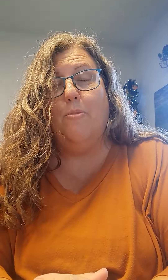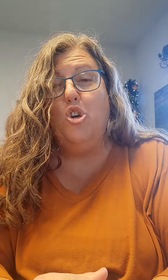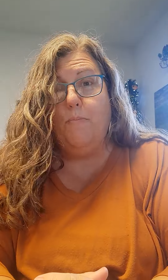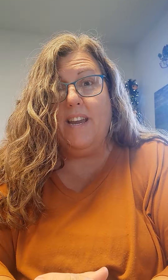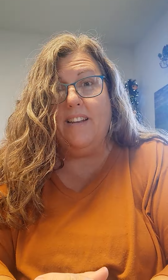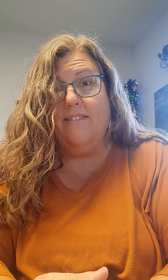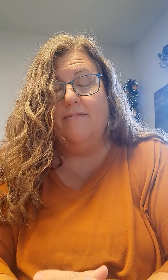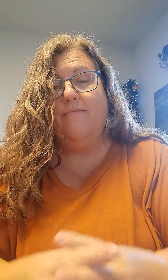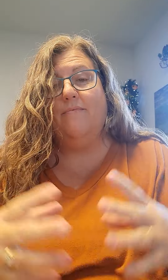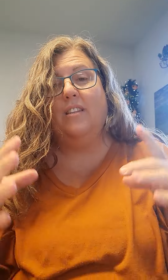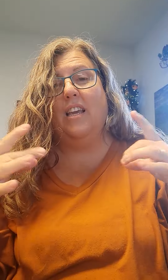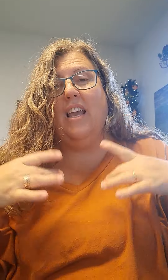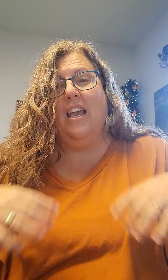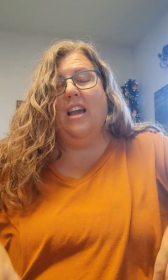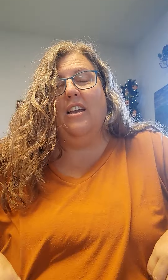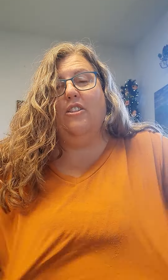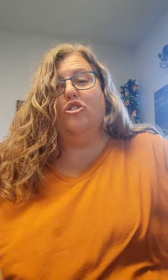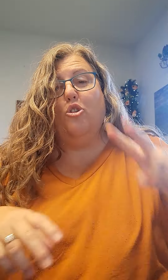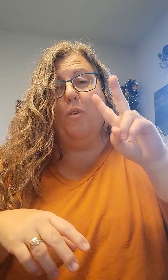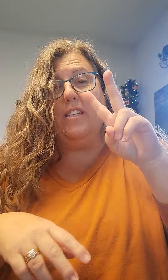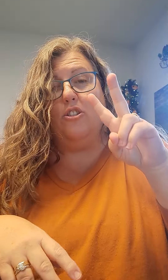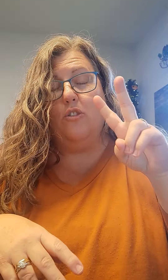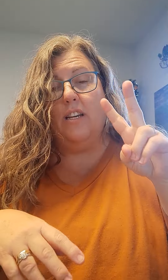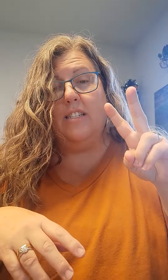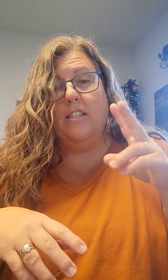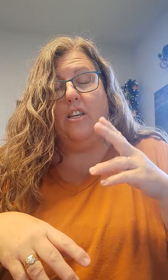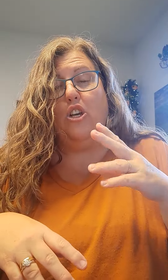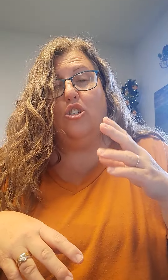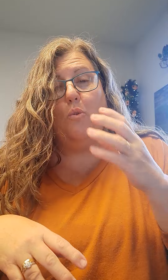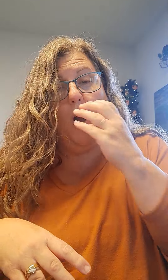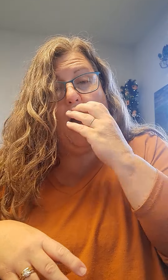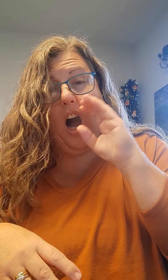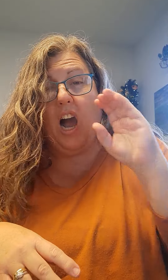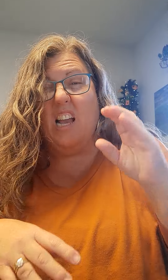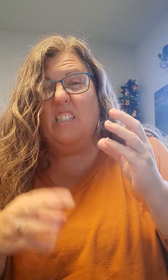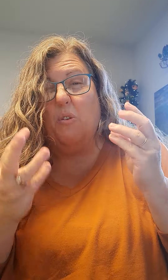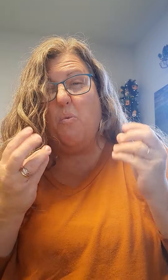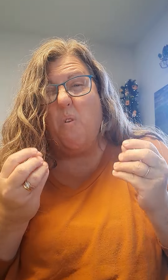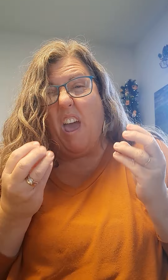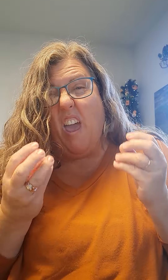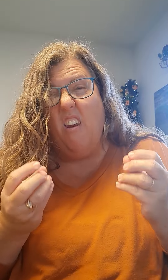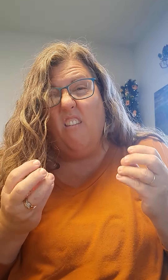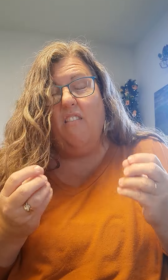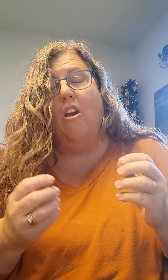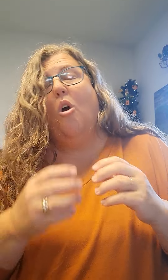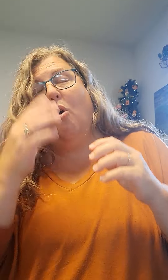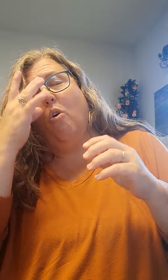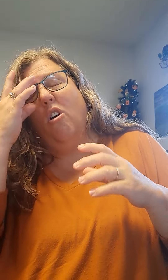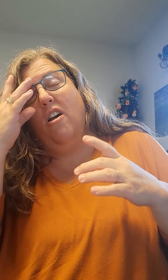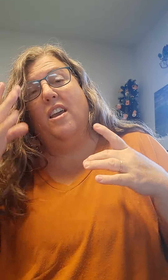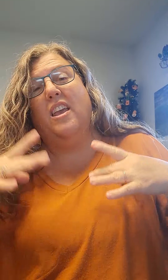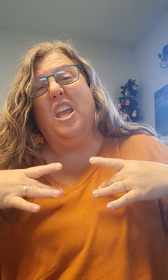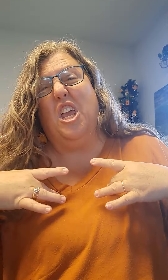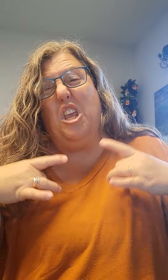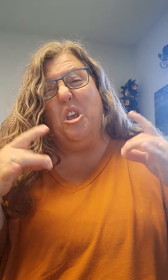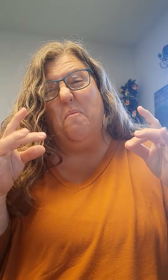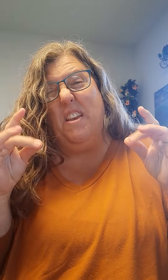Humid. There's two ways to do this. You could do hot, wet, or humid,